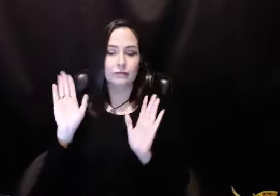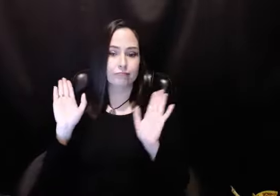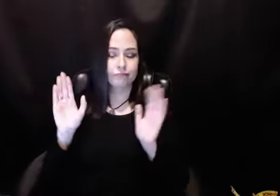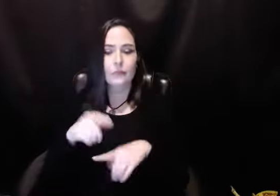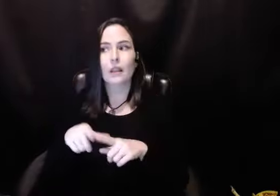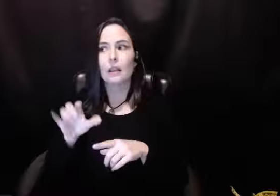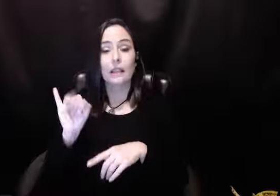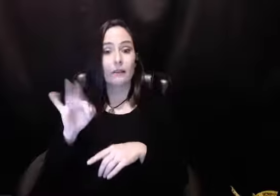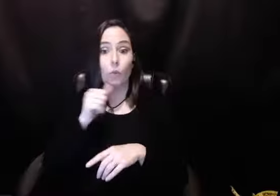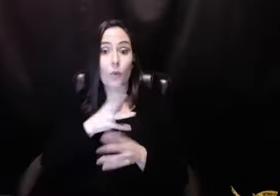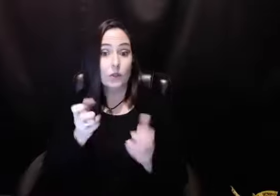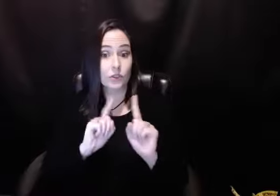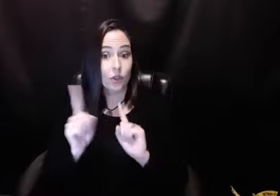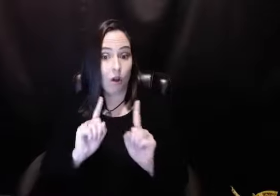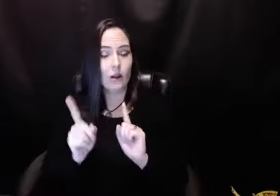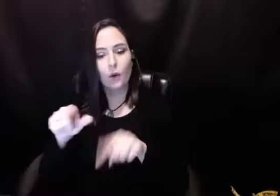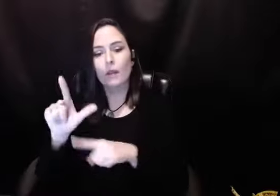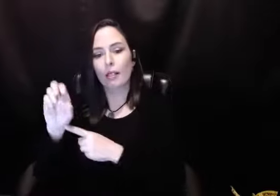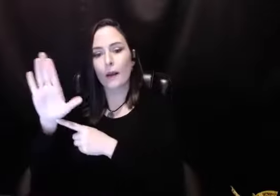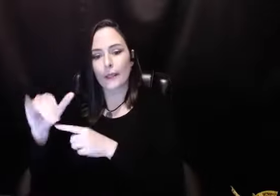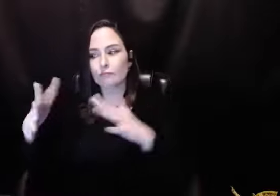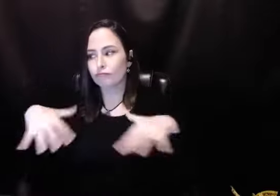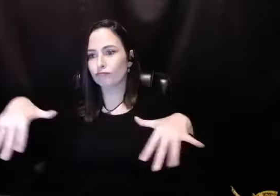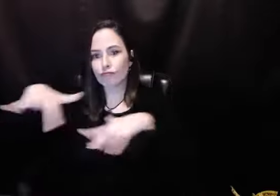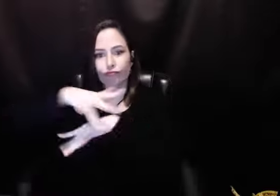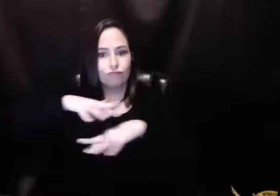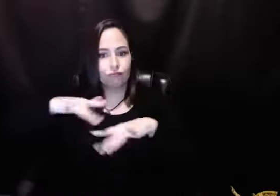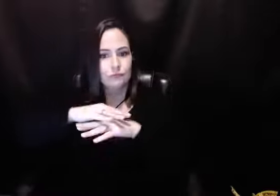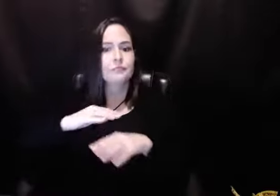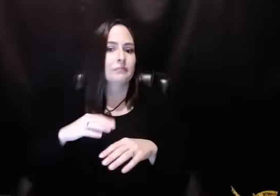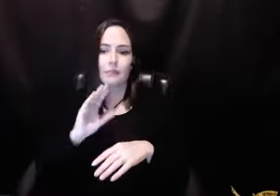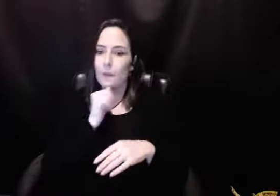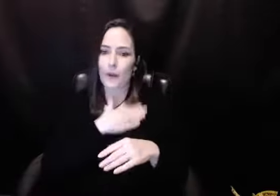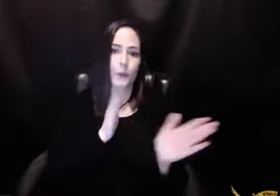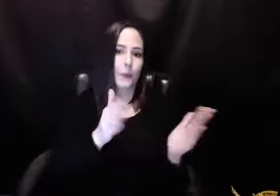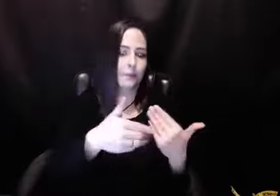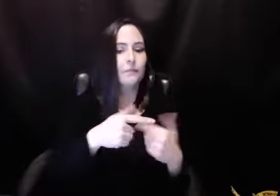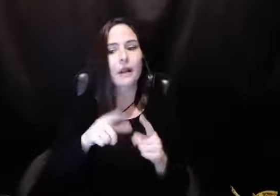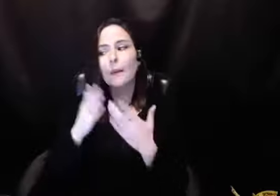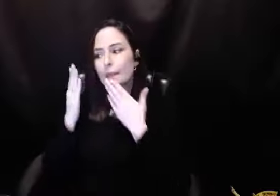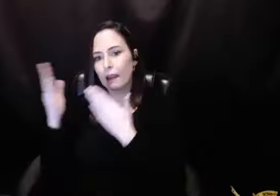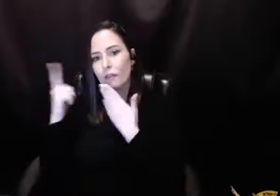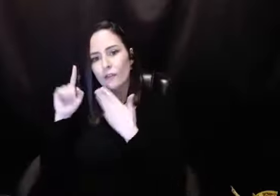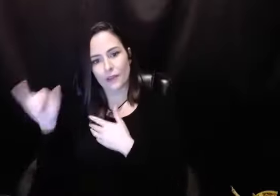room. I chat with a woman. I'll do it in the lobby, not up in any way. And that's been great, great input.